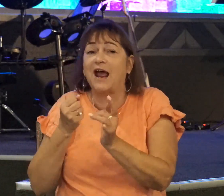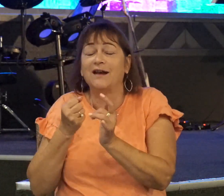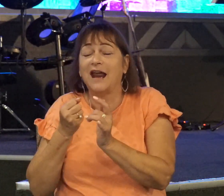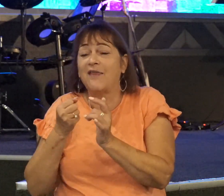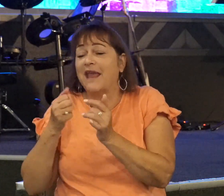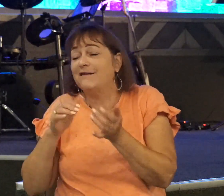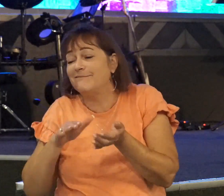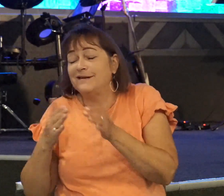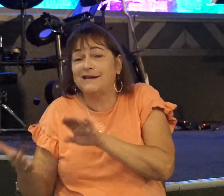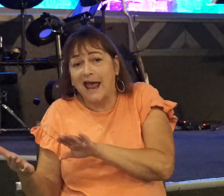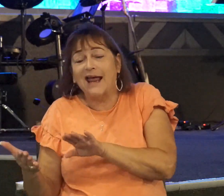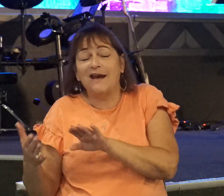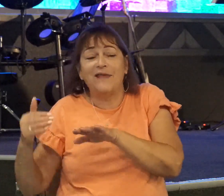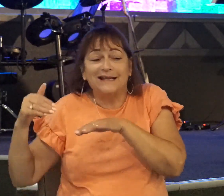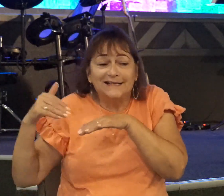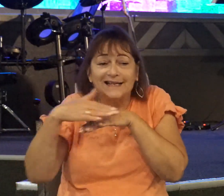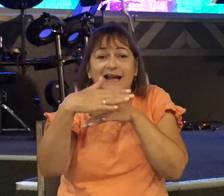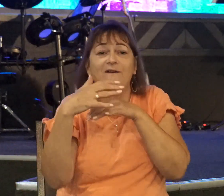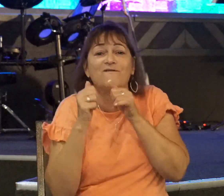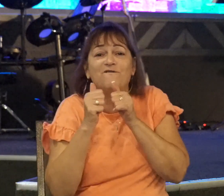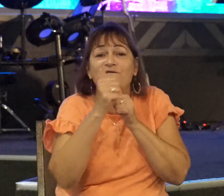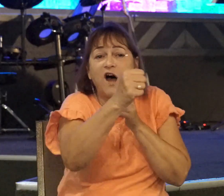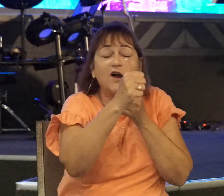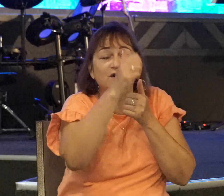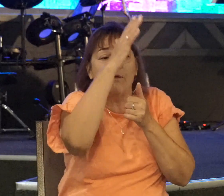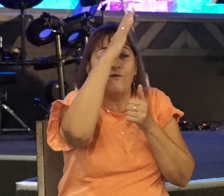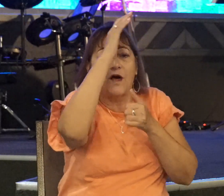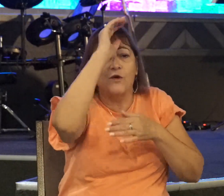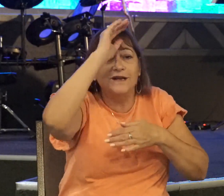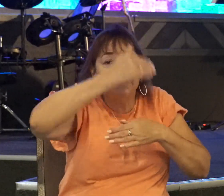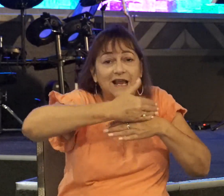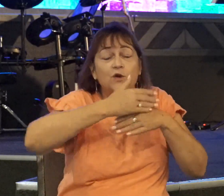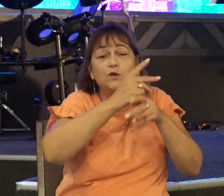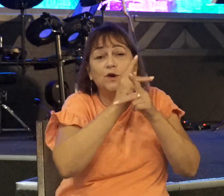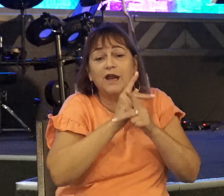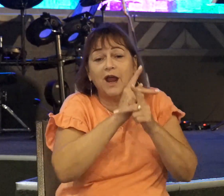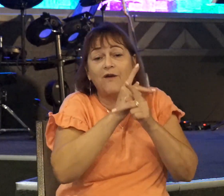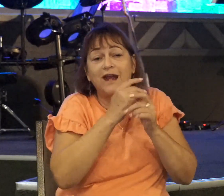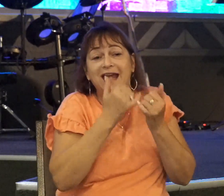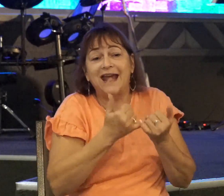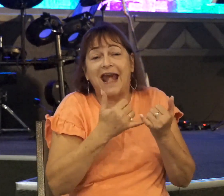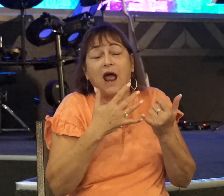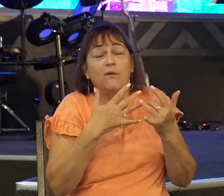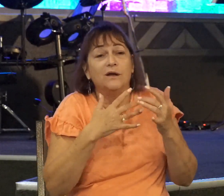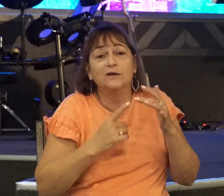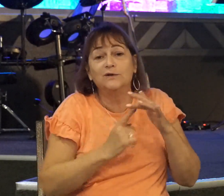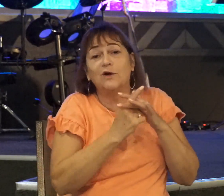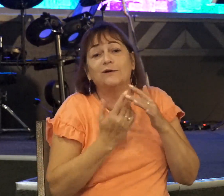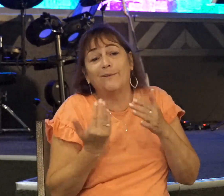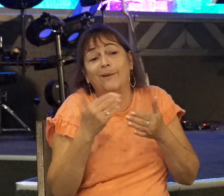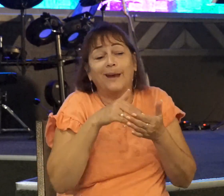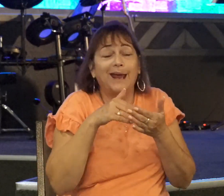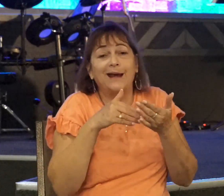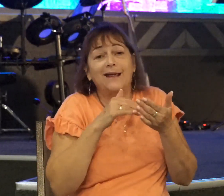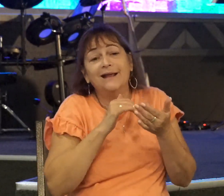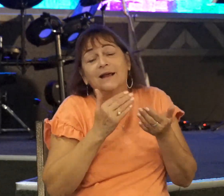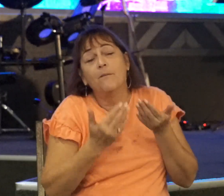away to a father and son who took care of it. Now, all of a sudden, it's on the scene. So, that's probably not the best